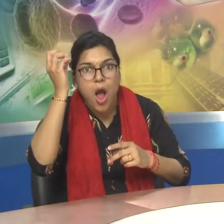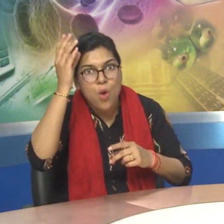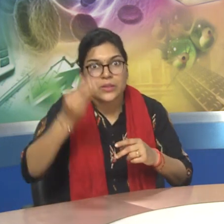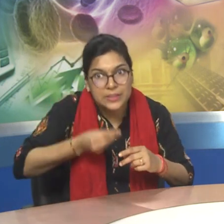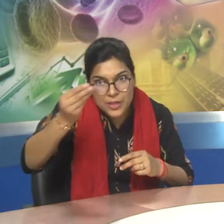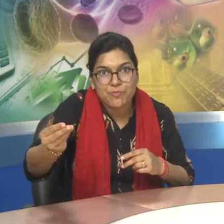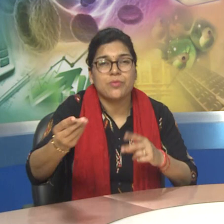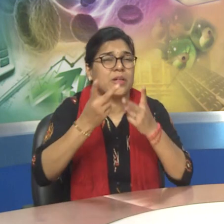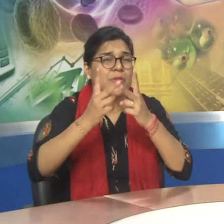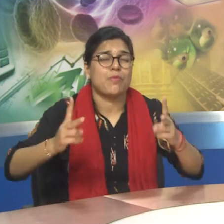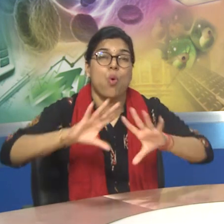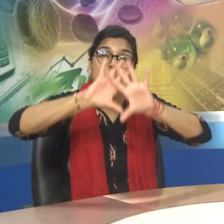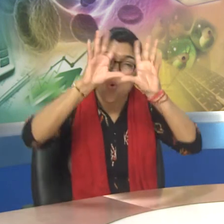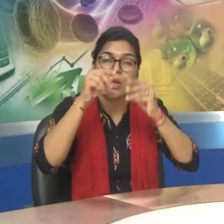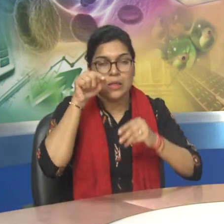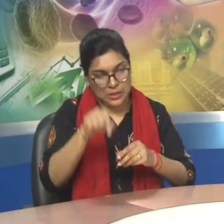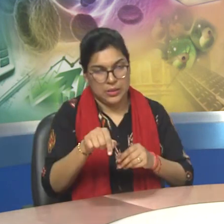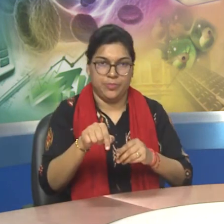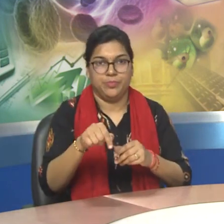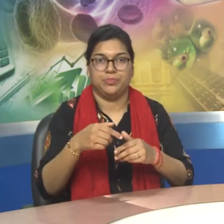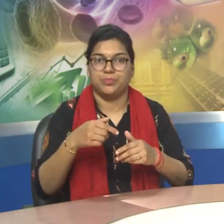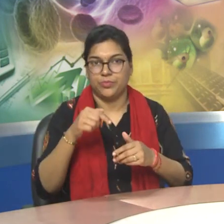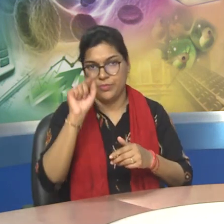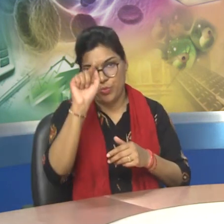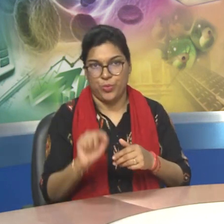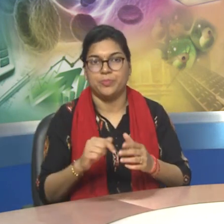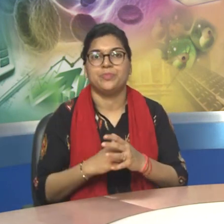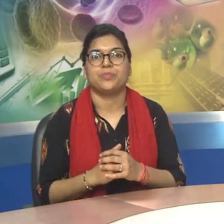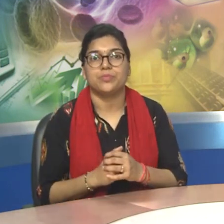to entertain or inform a general audience